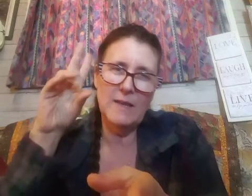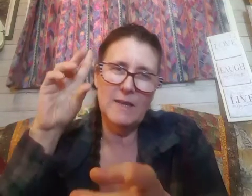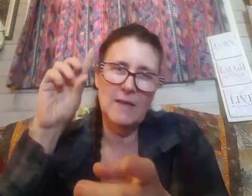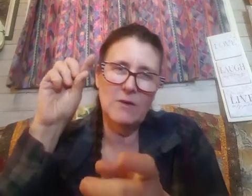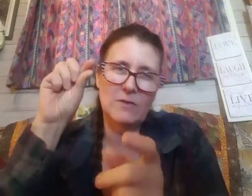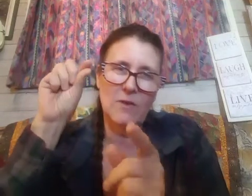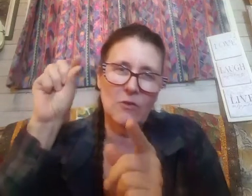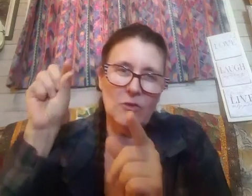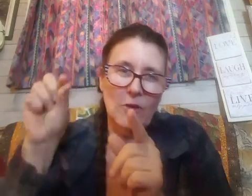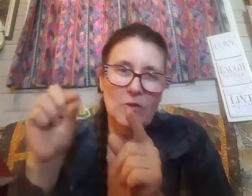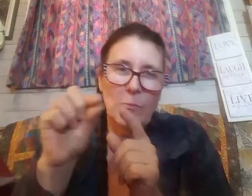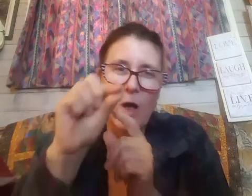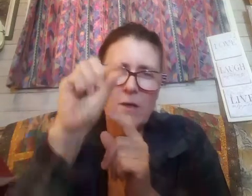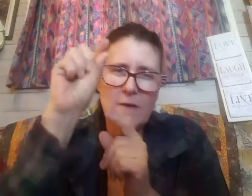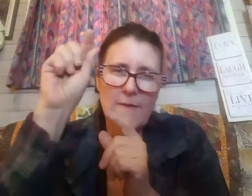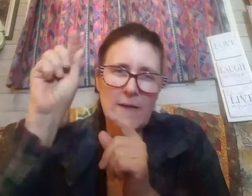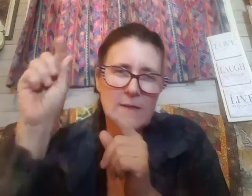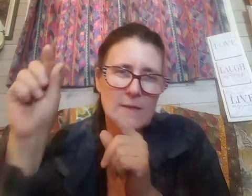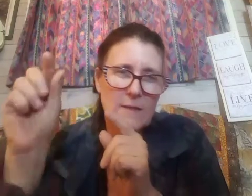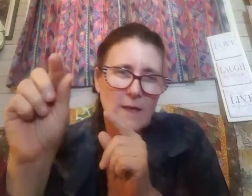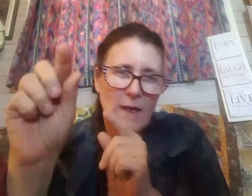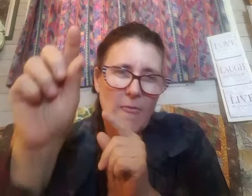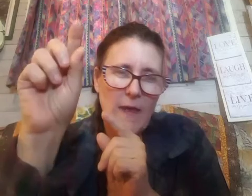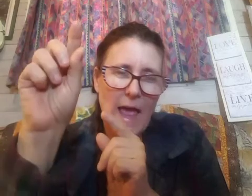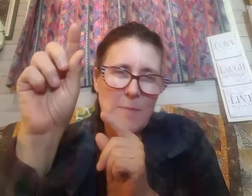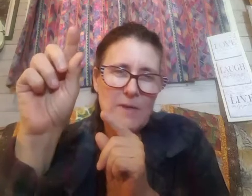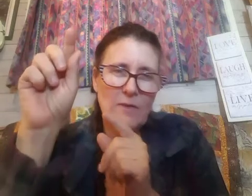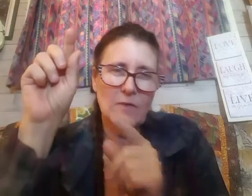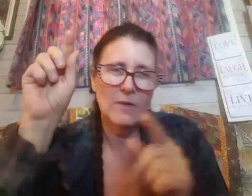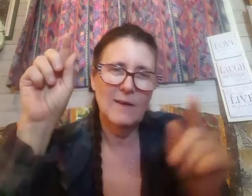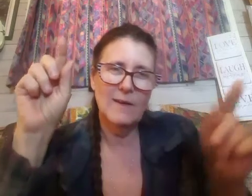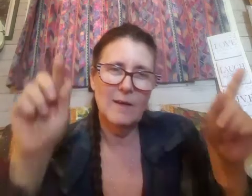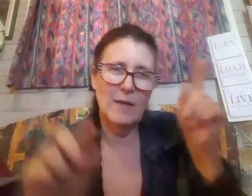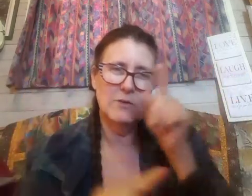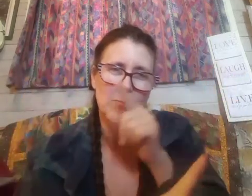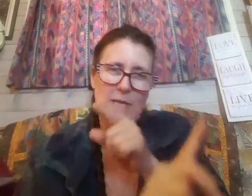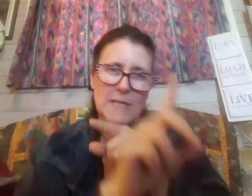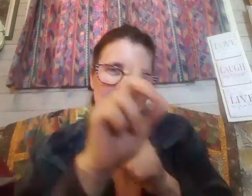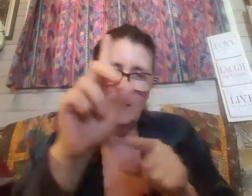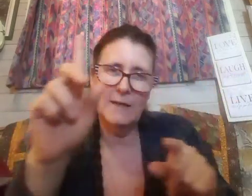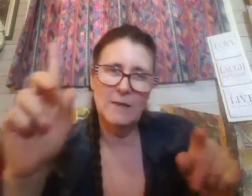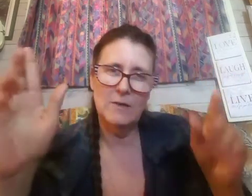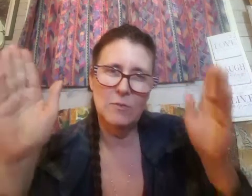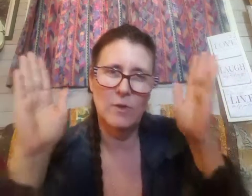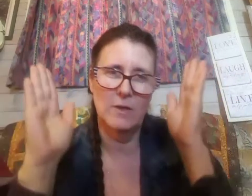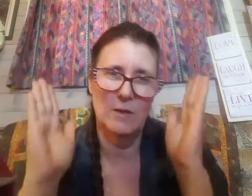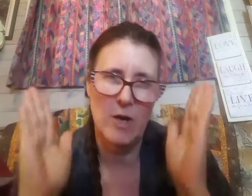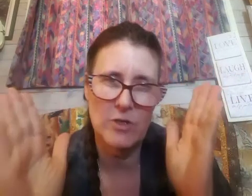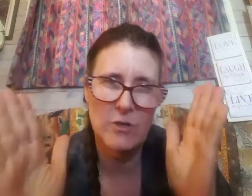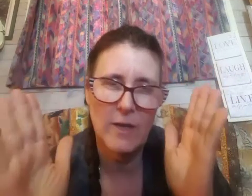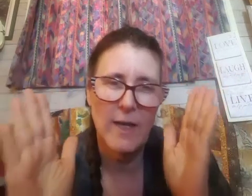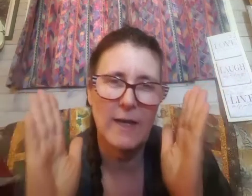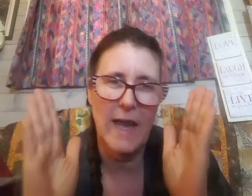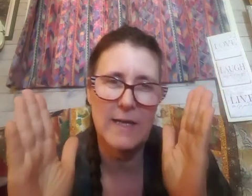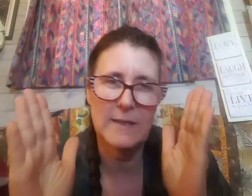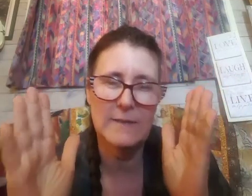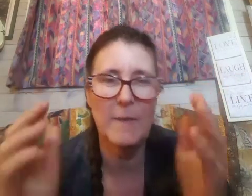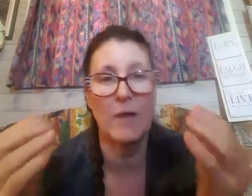that there is this smaller event that happens intermittently with the larger cataclysm and